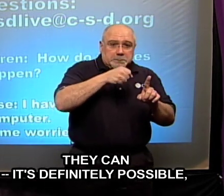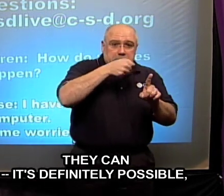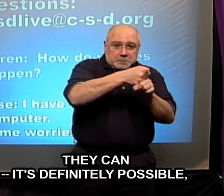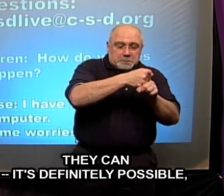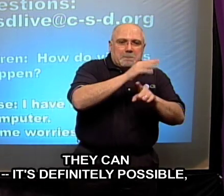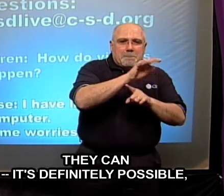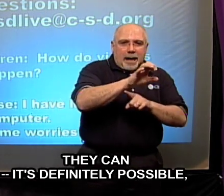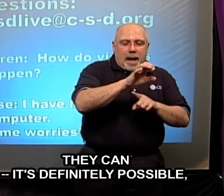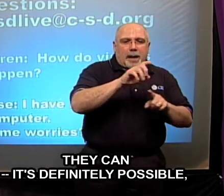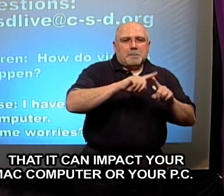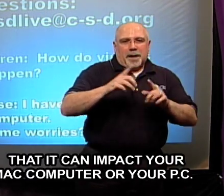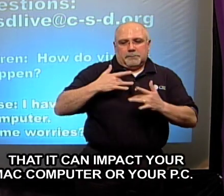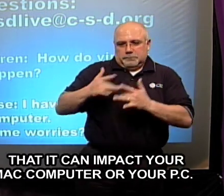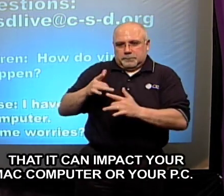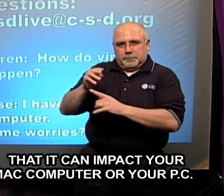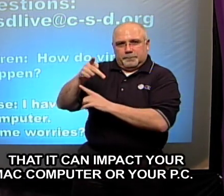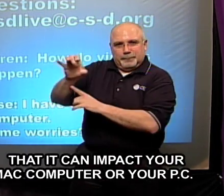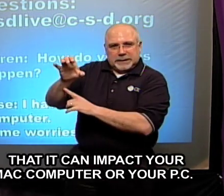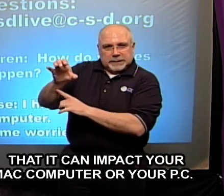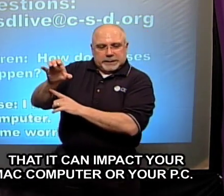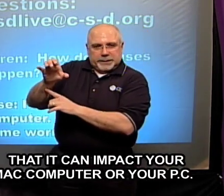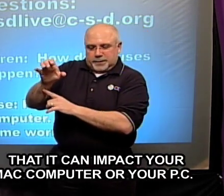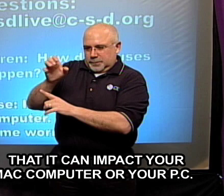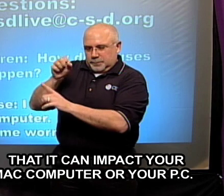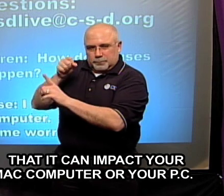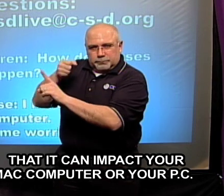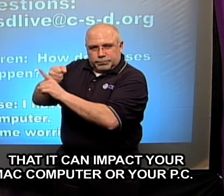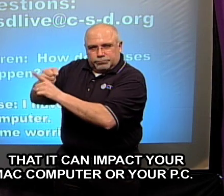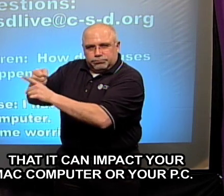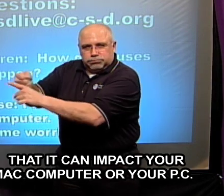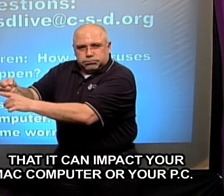it's definitely possible that it can impact your Mac computer or your PC